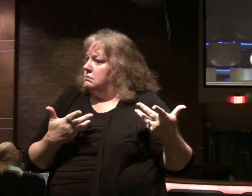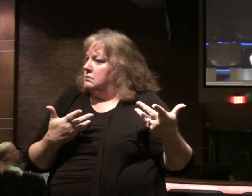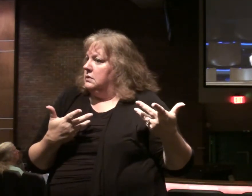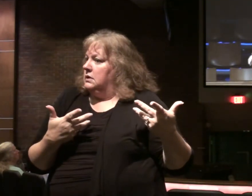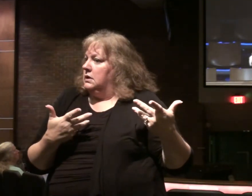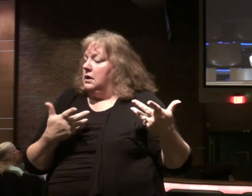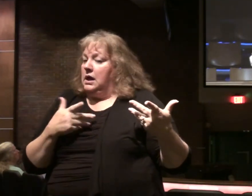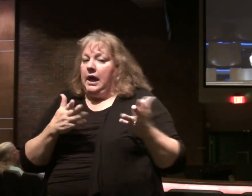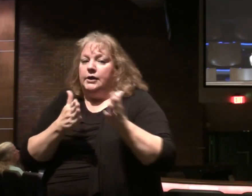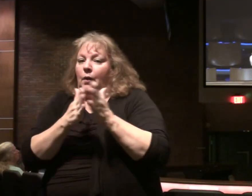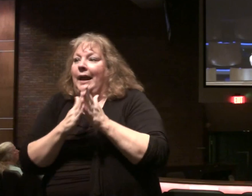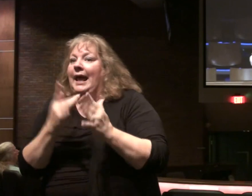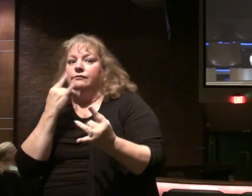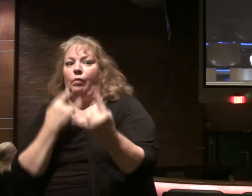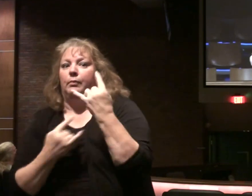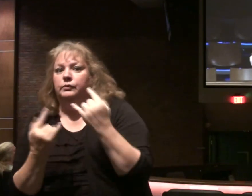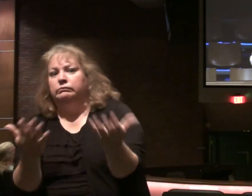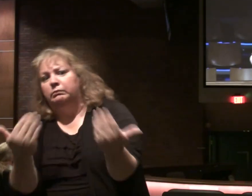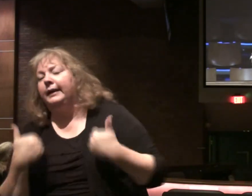ask for persecution.